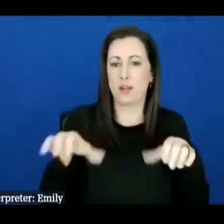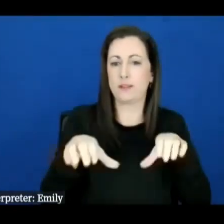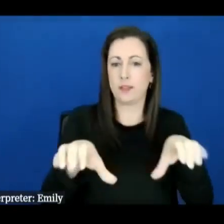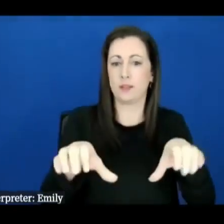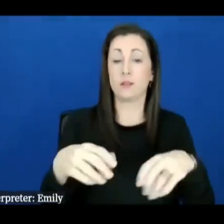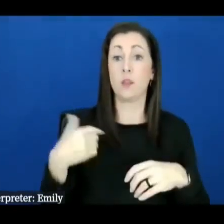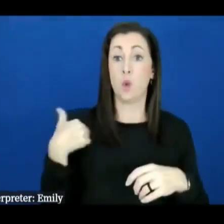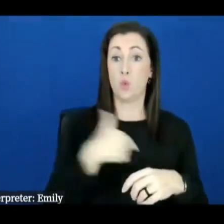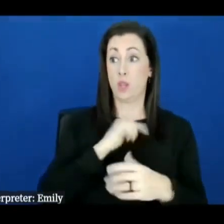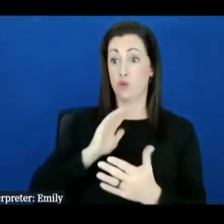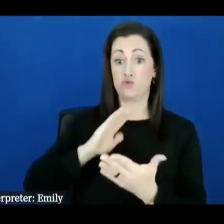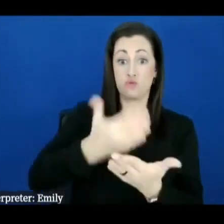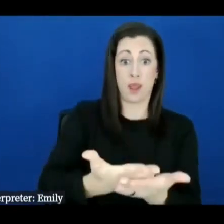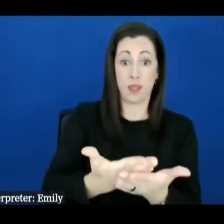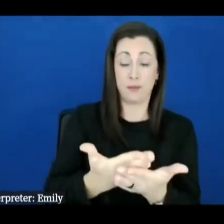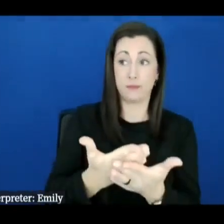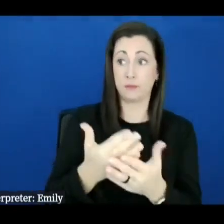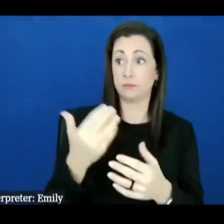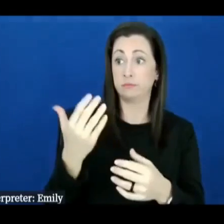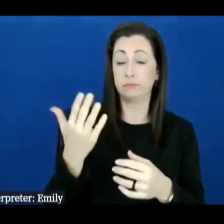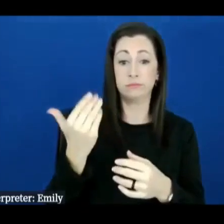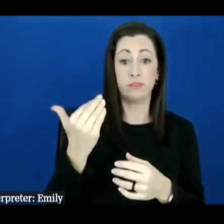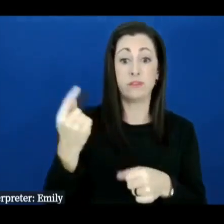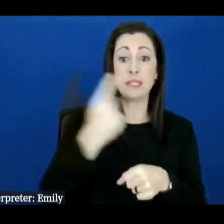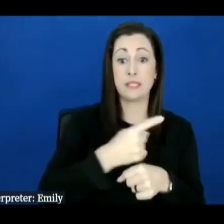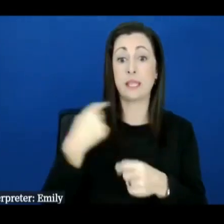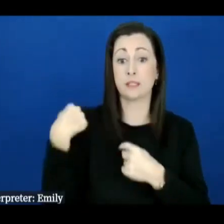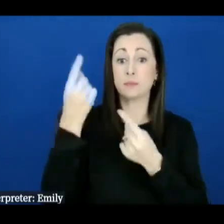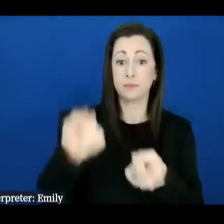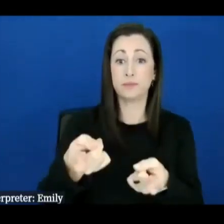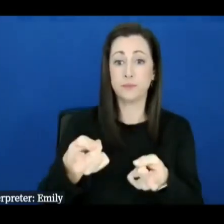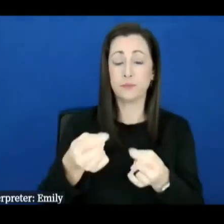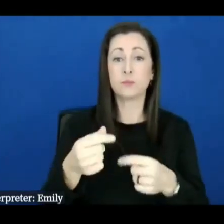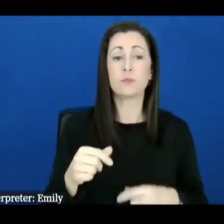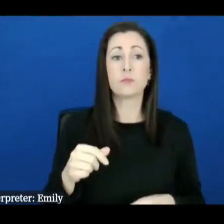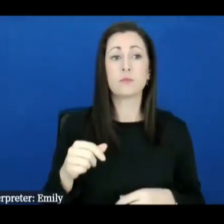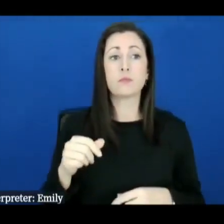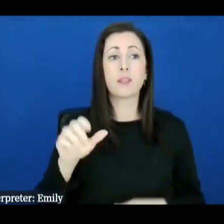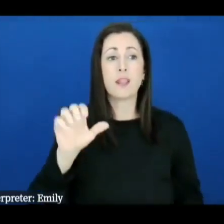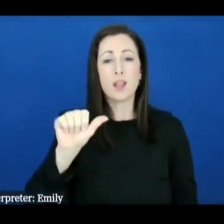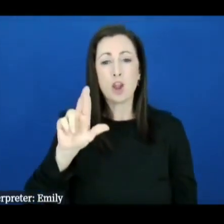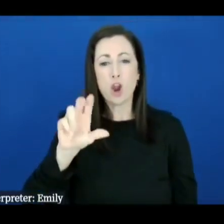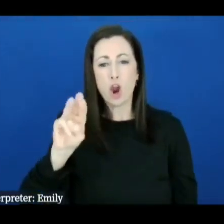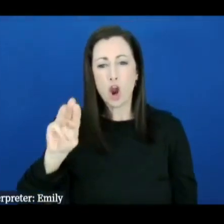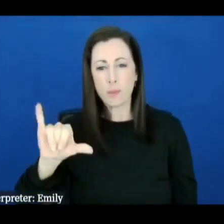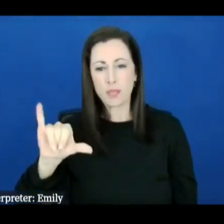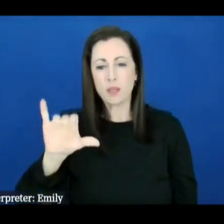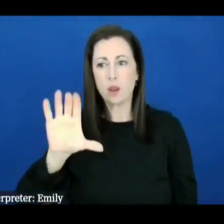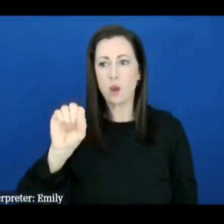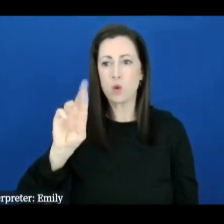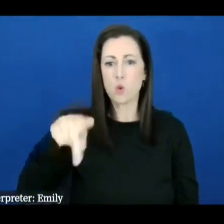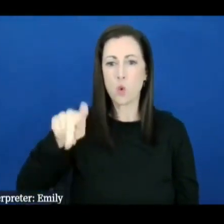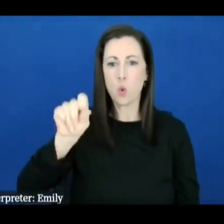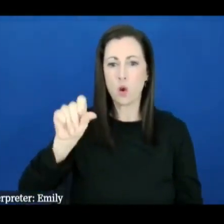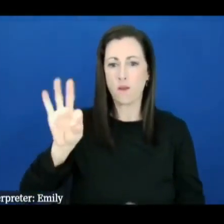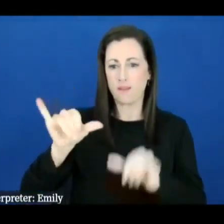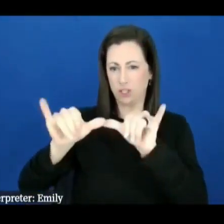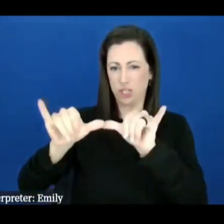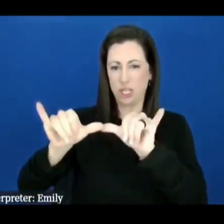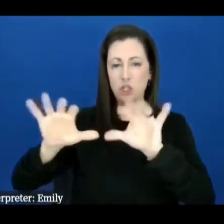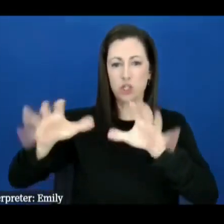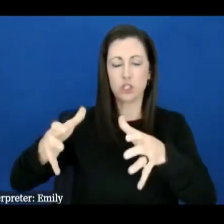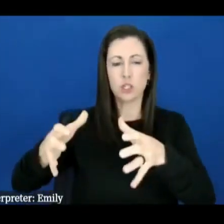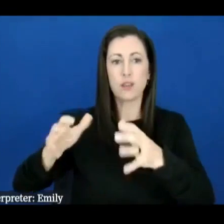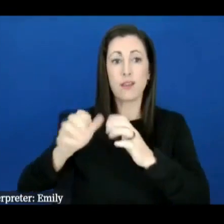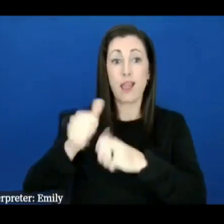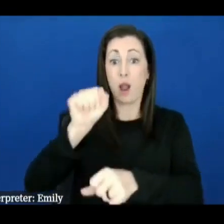at least 15 days now and the way the Army Corps of Engineers works is we under our division which is is